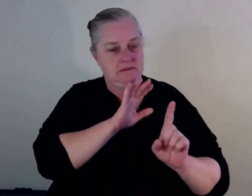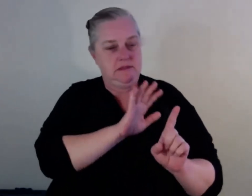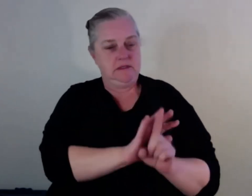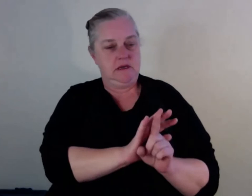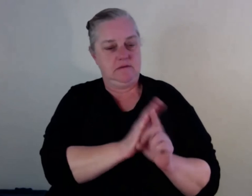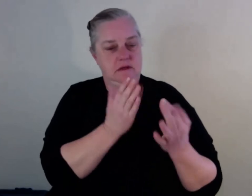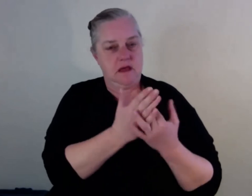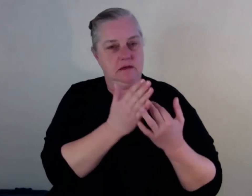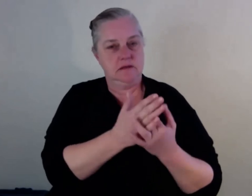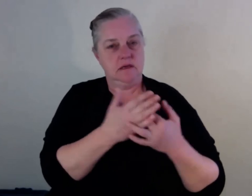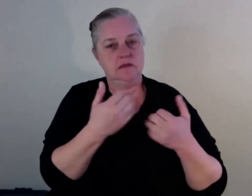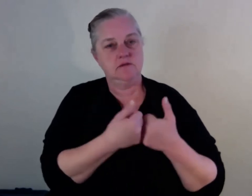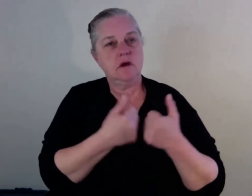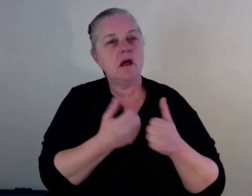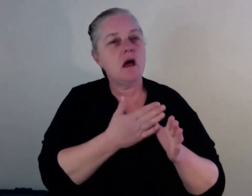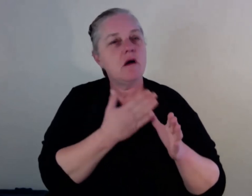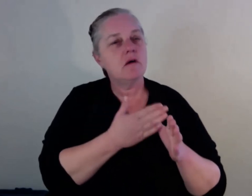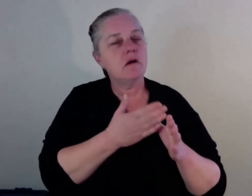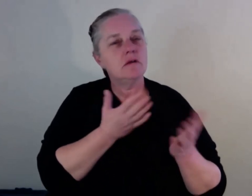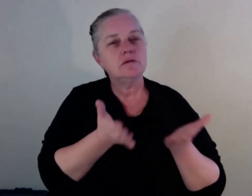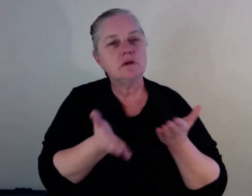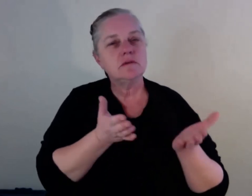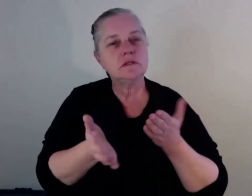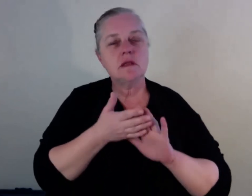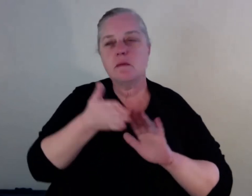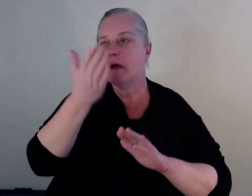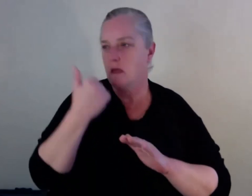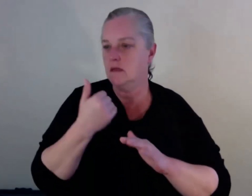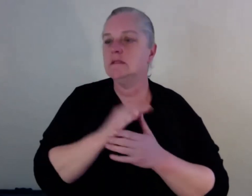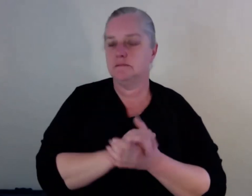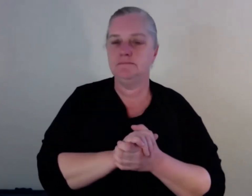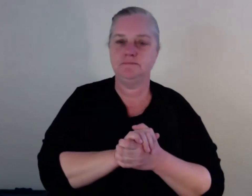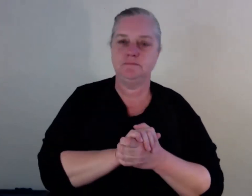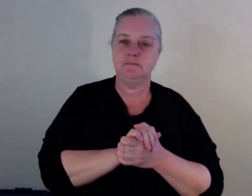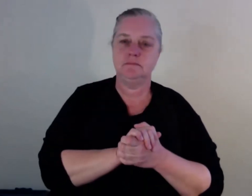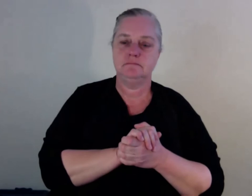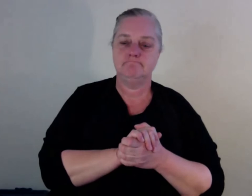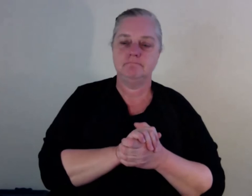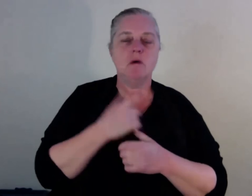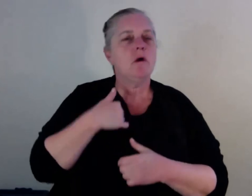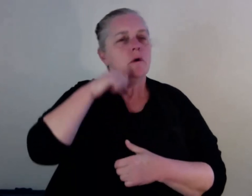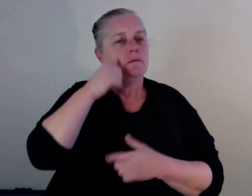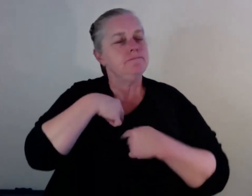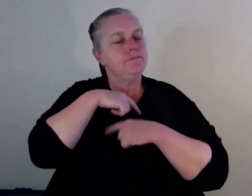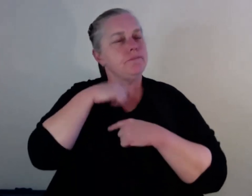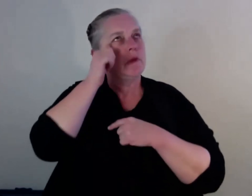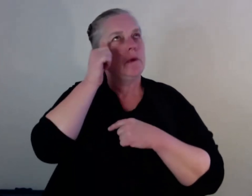And yeah, so we essentially some of the sort of barriers that people are identifying and some common themes in that guide